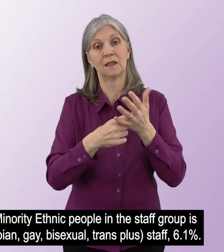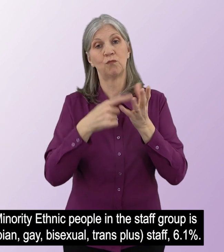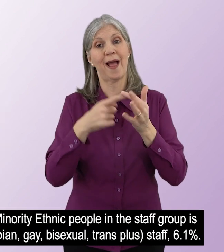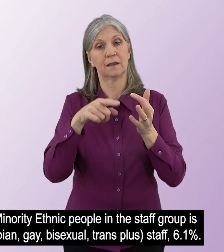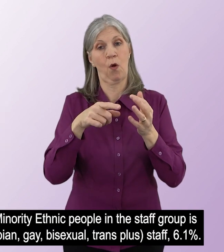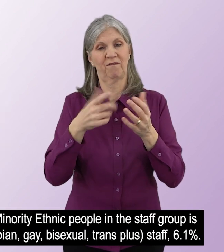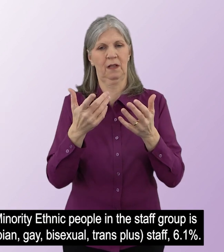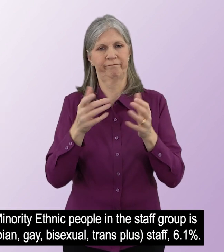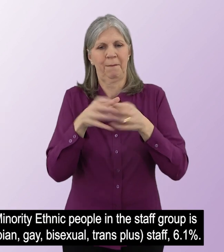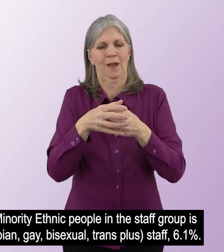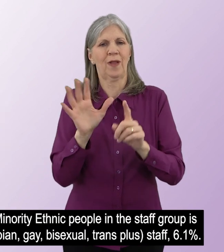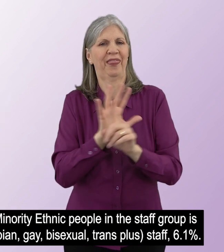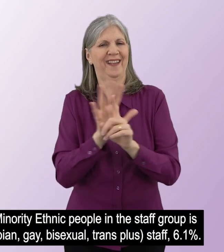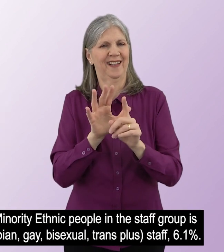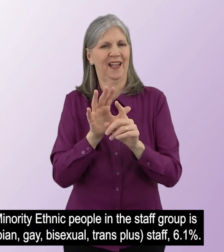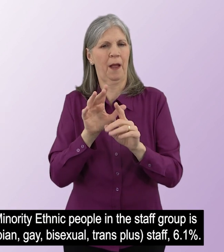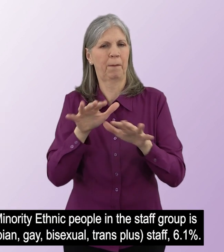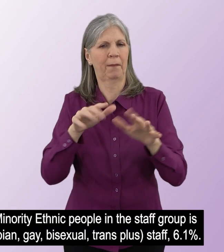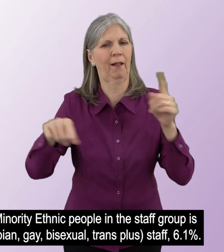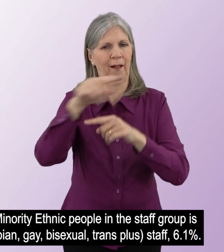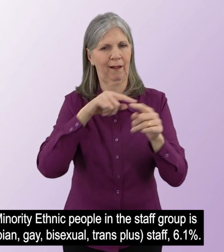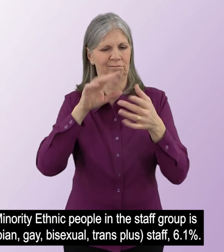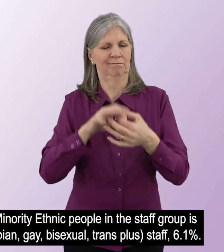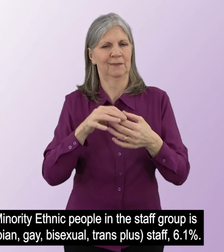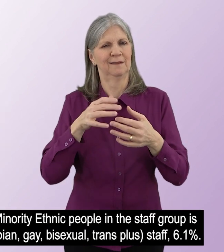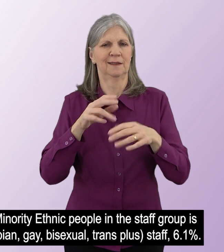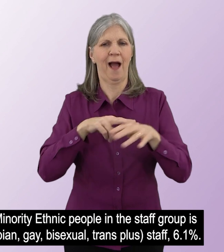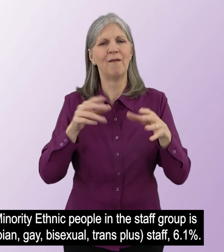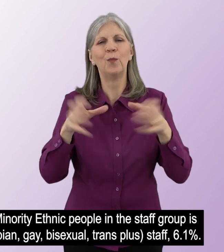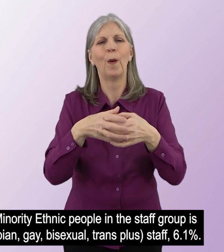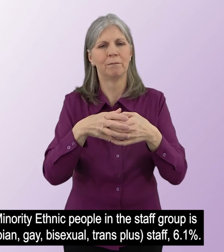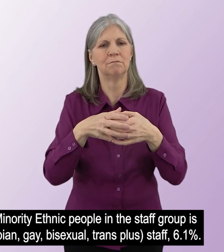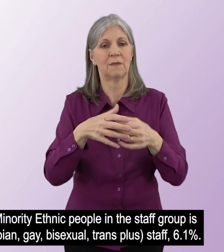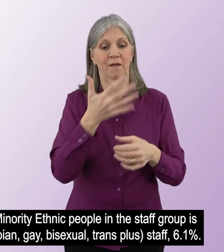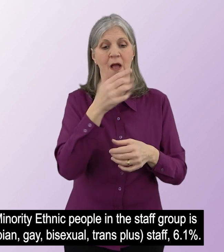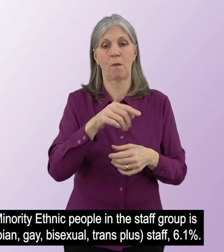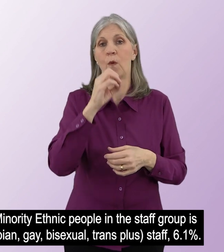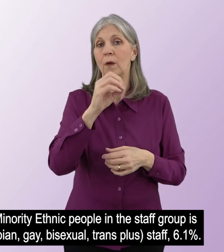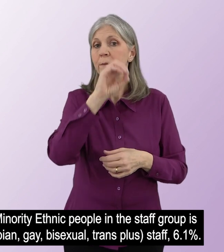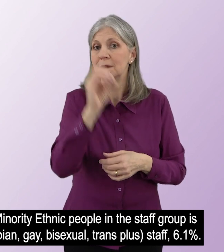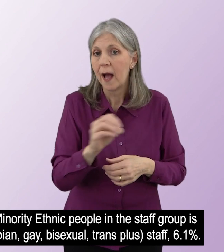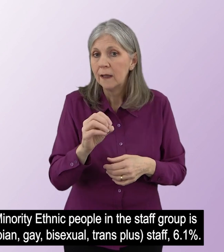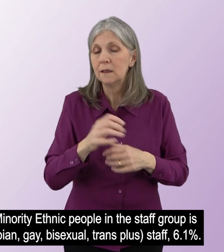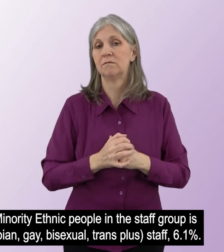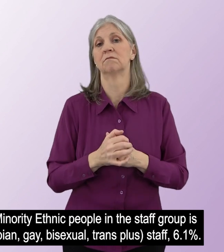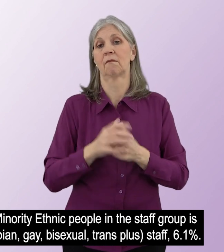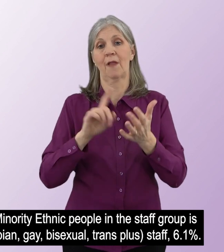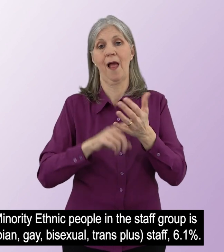The percentage rate of minority ethnic people in the staff group is 5% and for LGBT